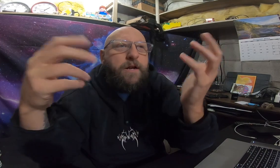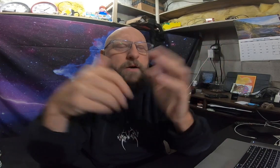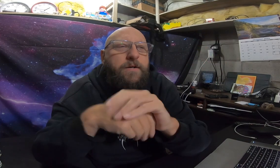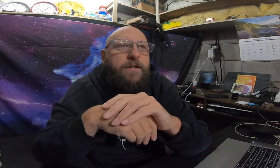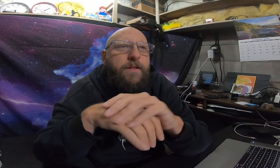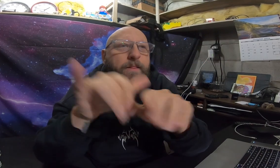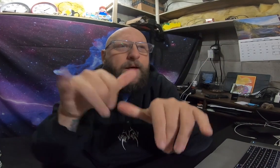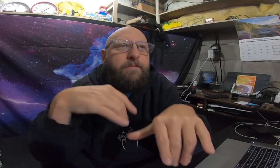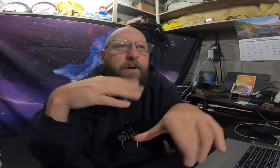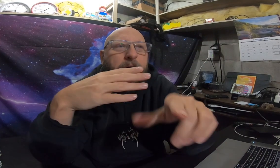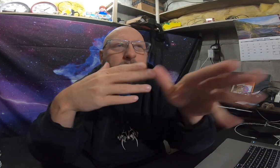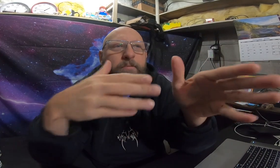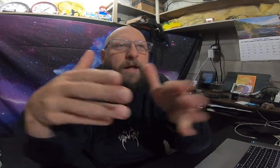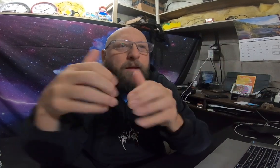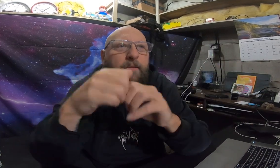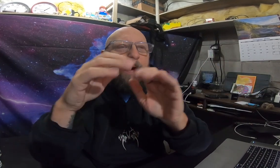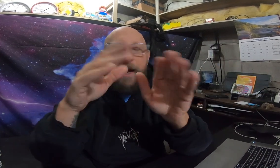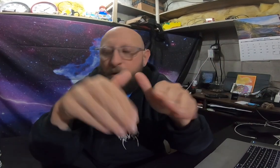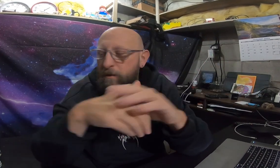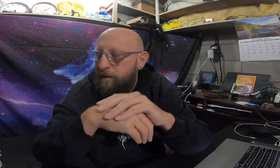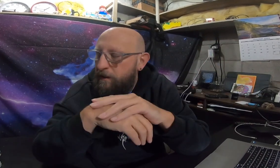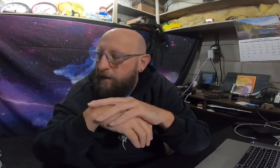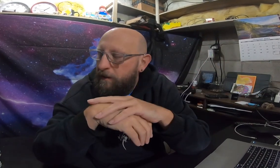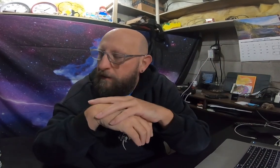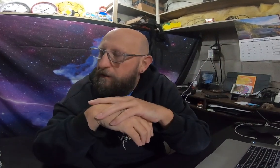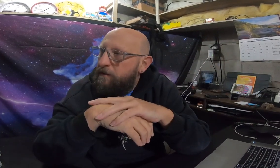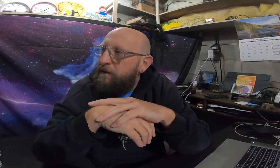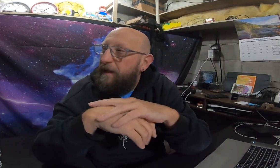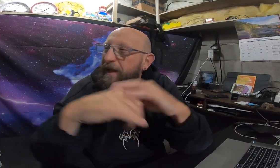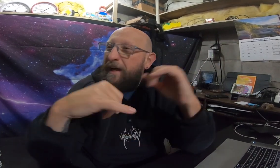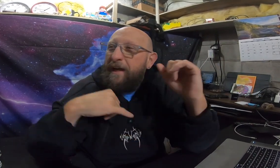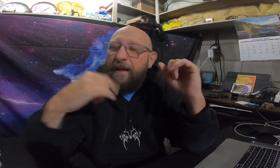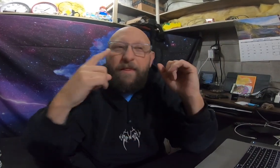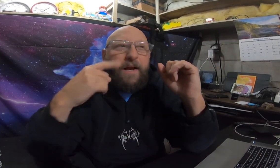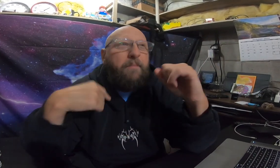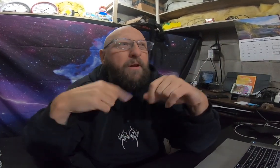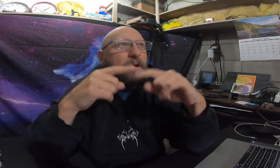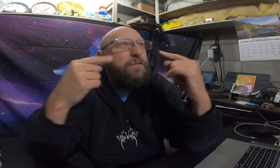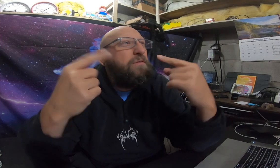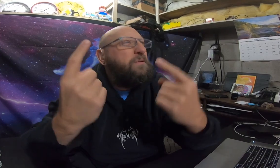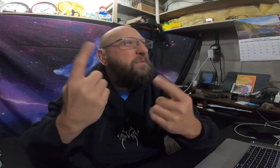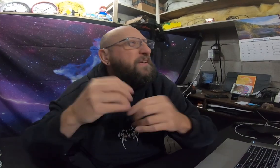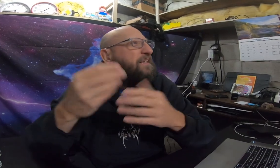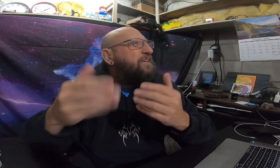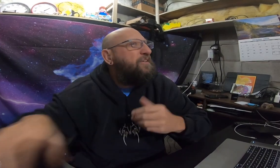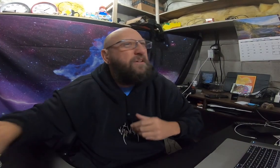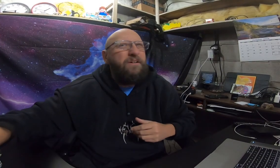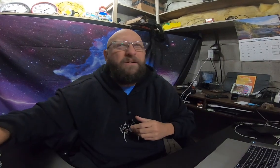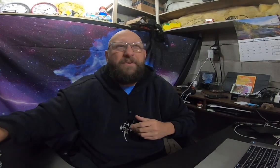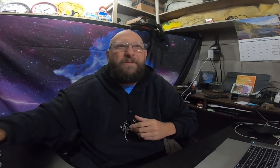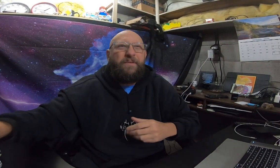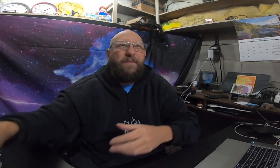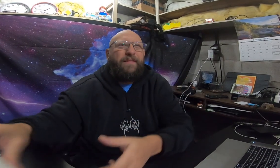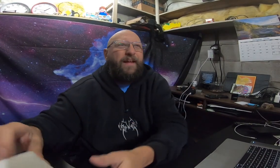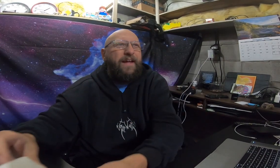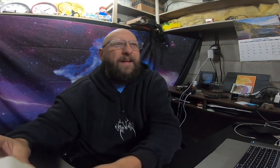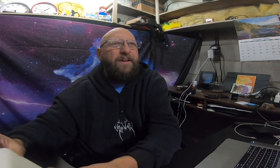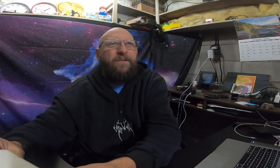yeah that's my only plan with the house yeah i think i'm allergic to something in here what the hell